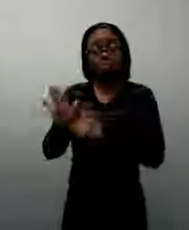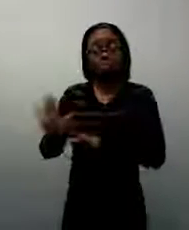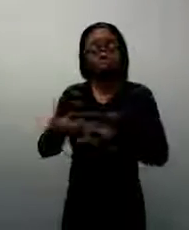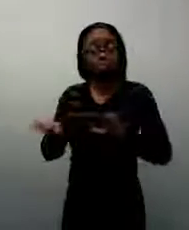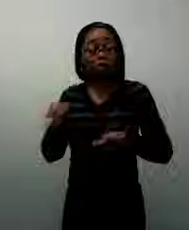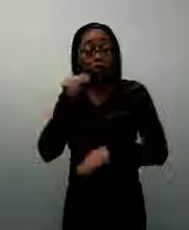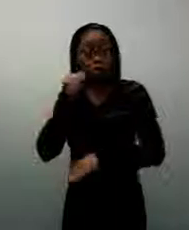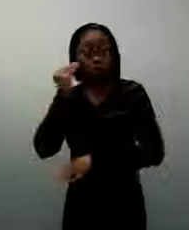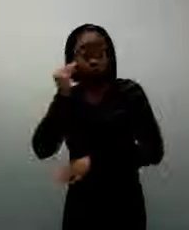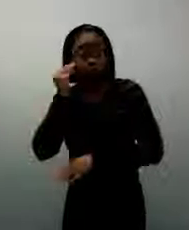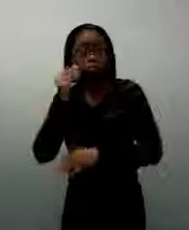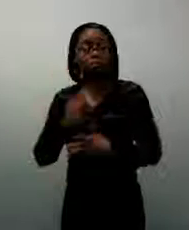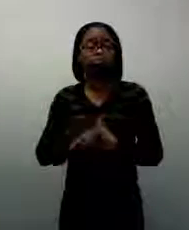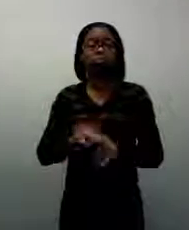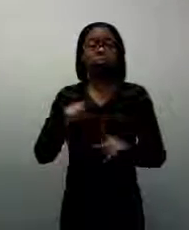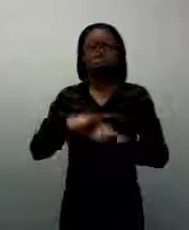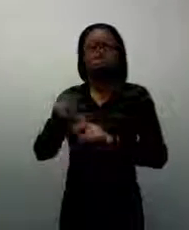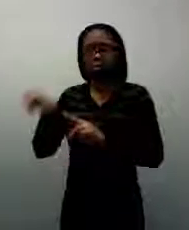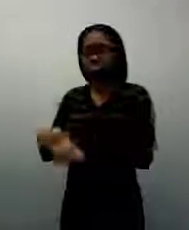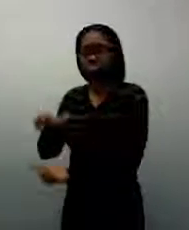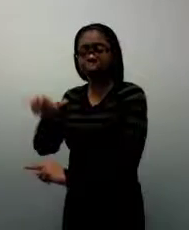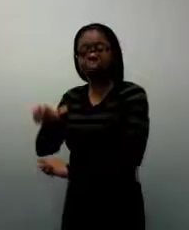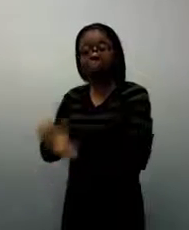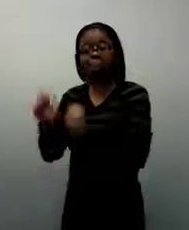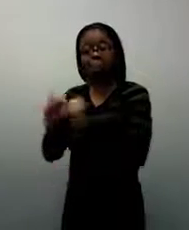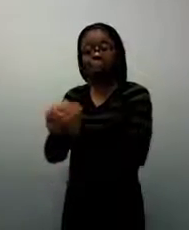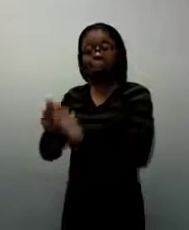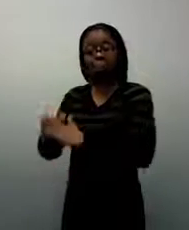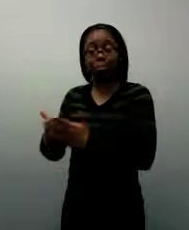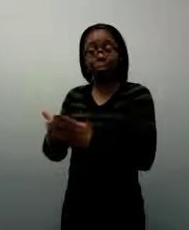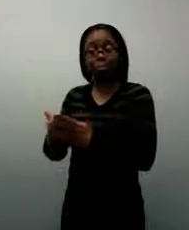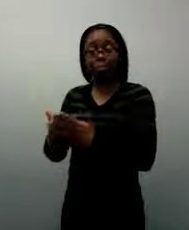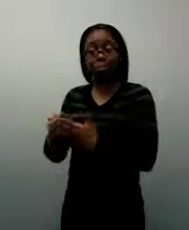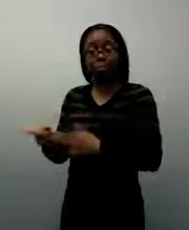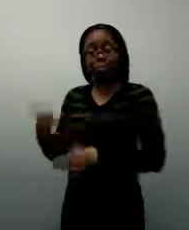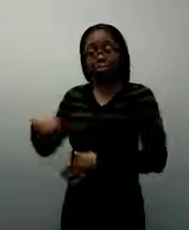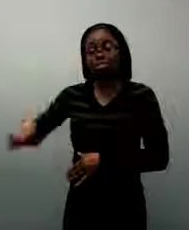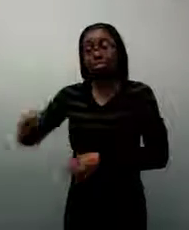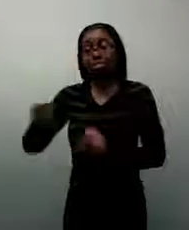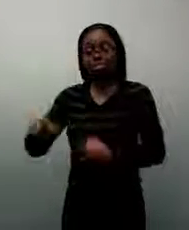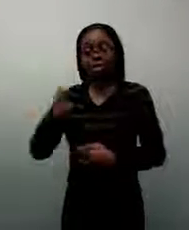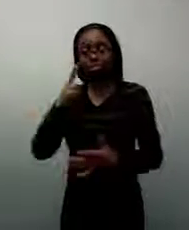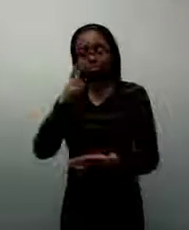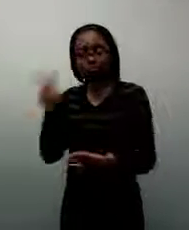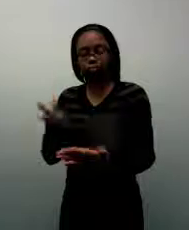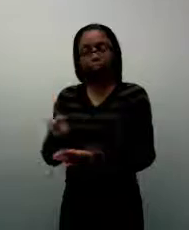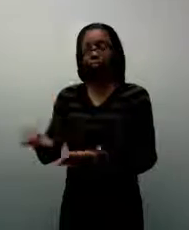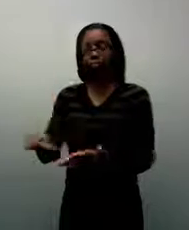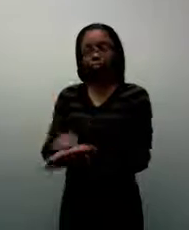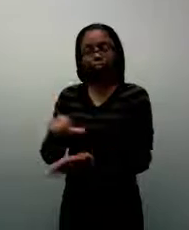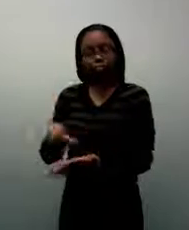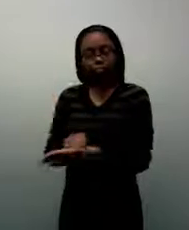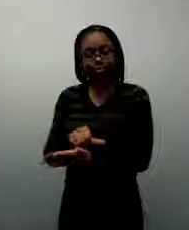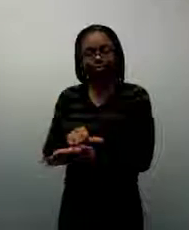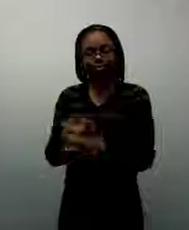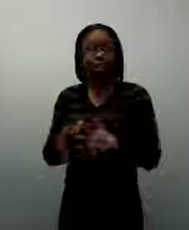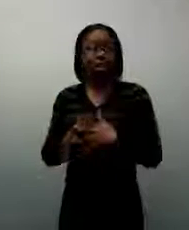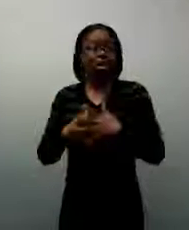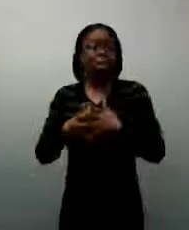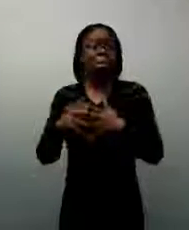be able to have them sit down with a book that they can look at the pages. A lot of times they'll want to discuss the things that they